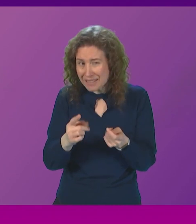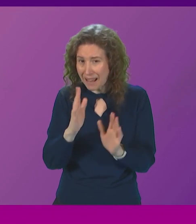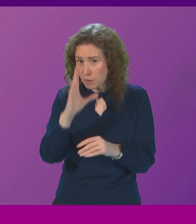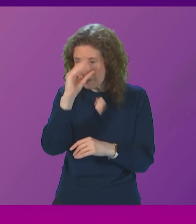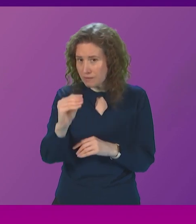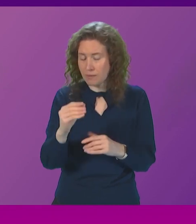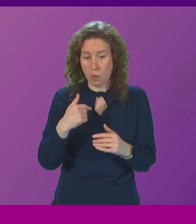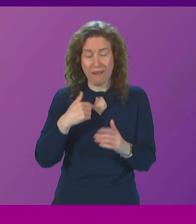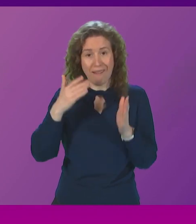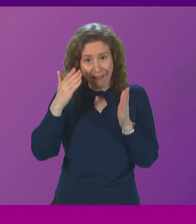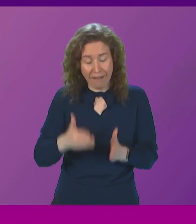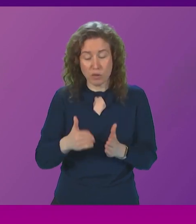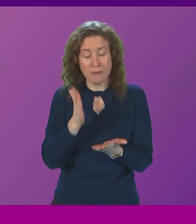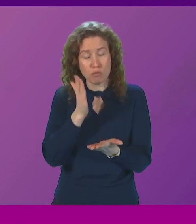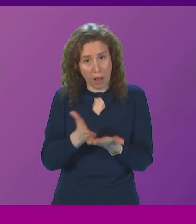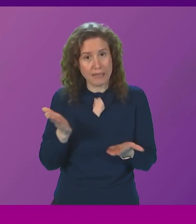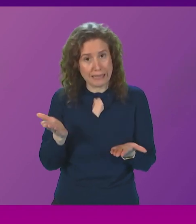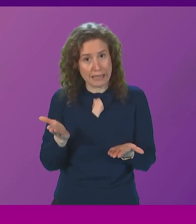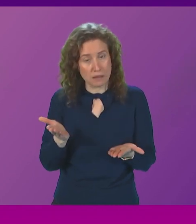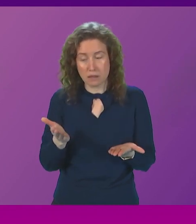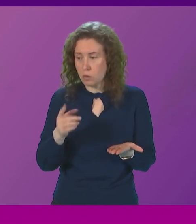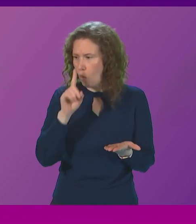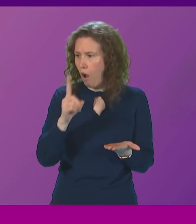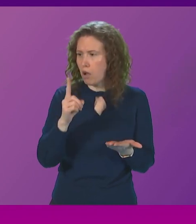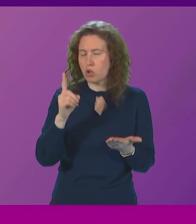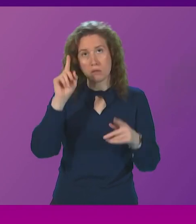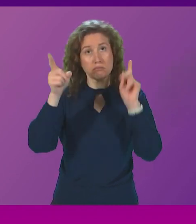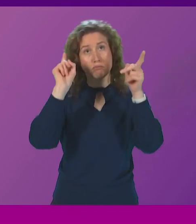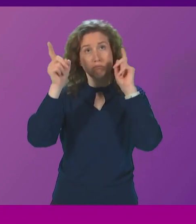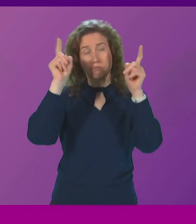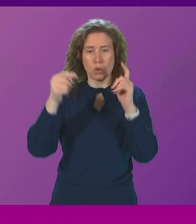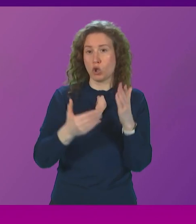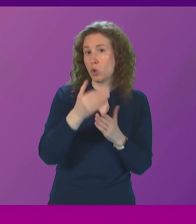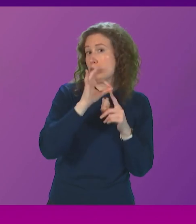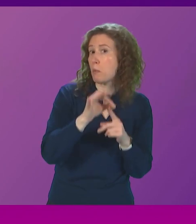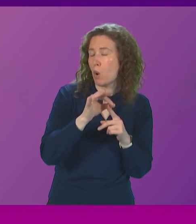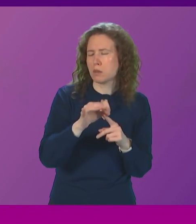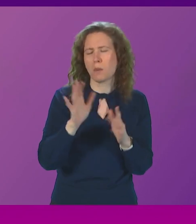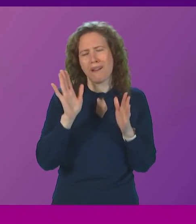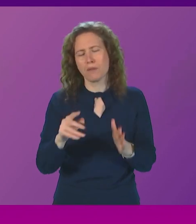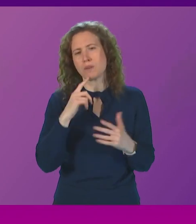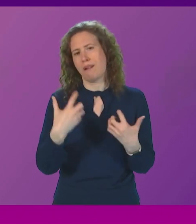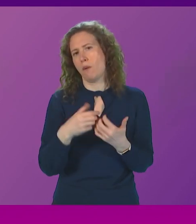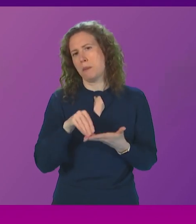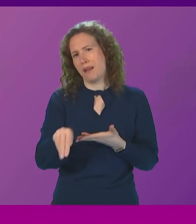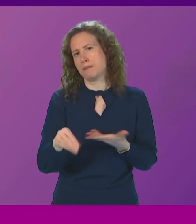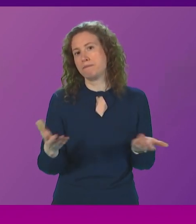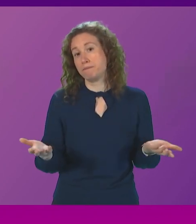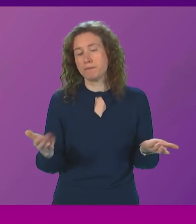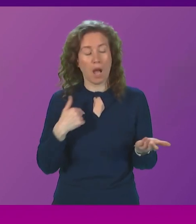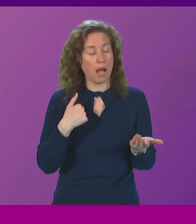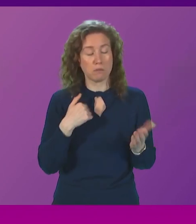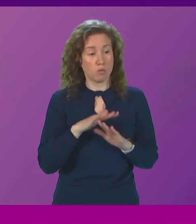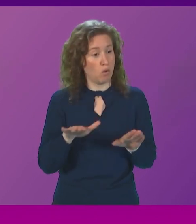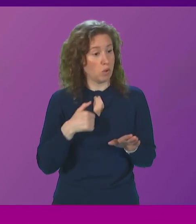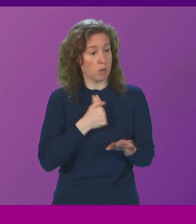O'Kane is we absolutely have to be realistic not just coming up with potential solutions and proposals but we have to say how on earth we're going to pay for them and I'll make no